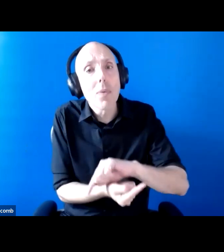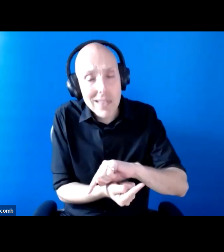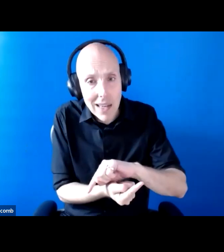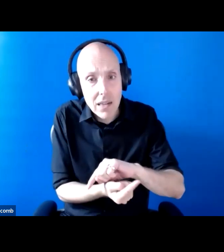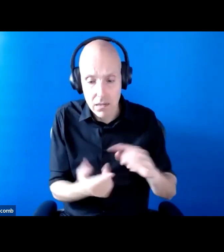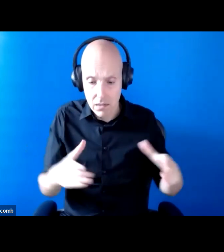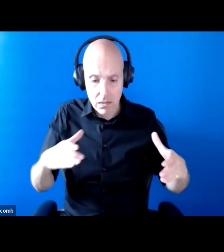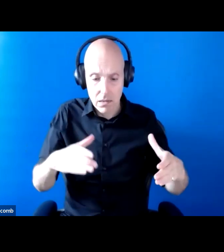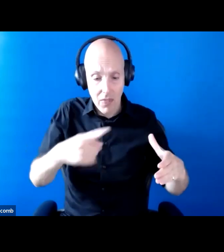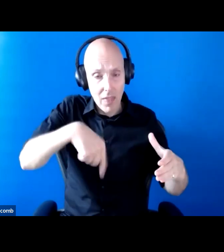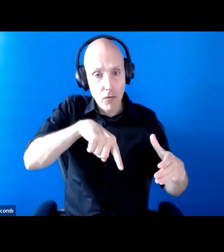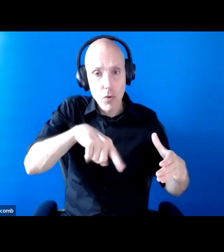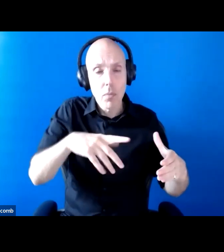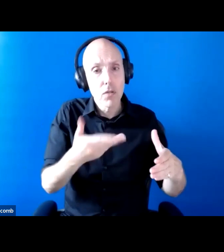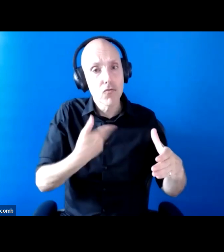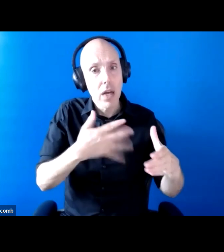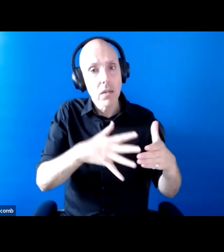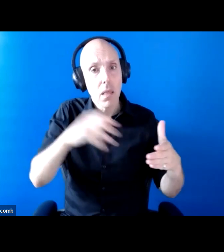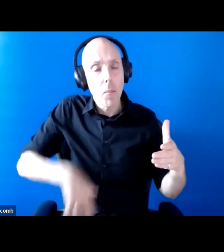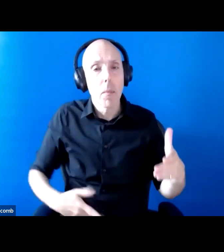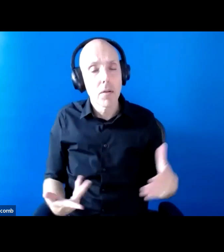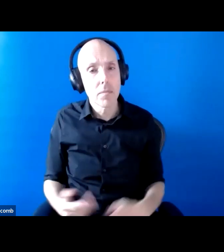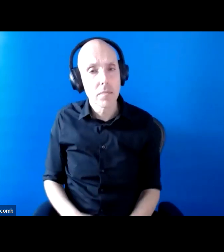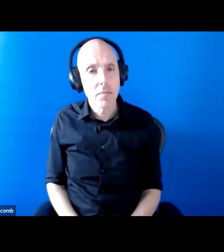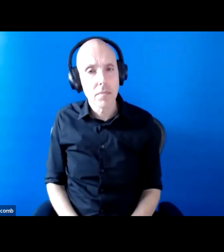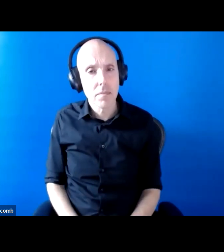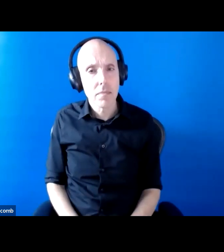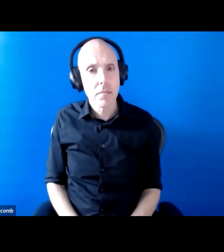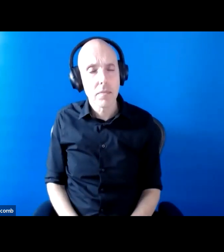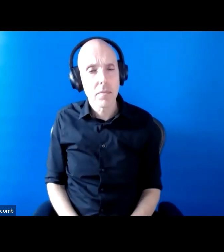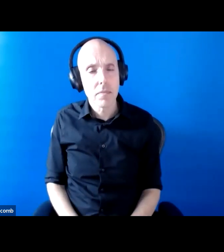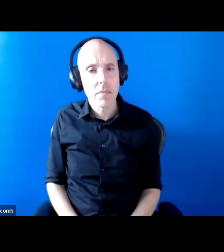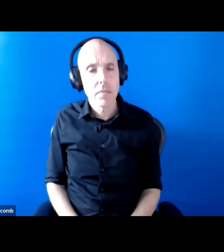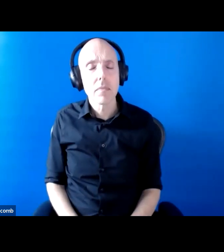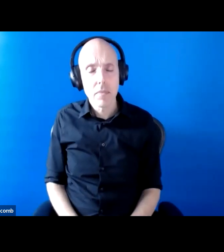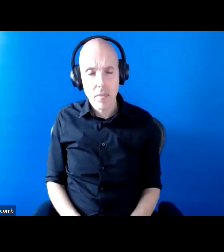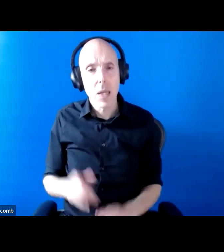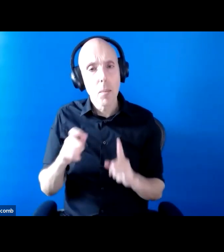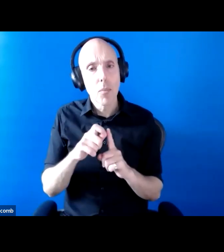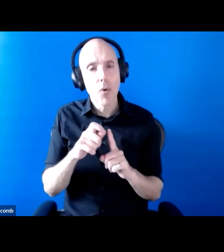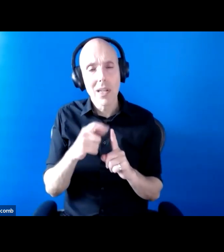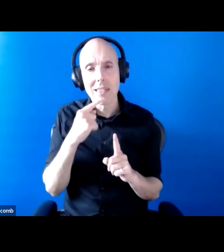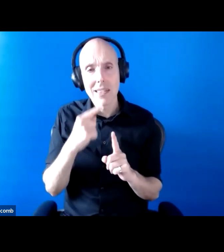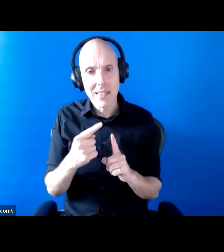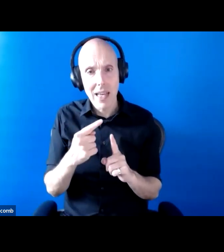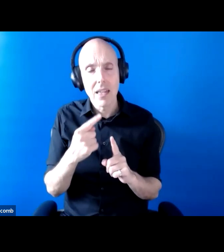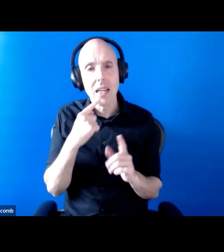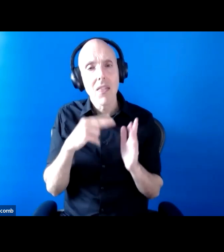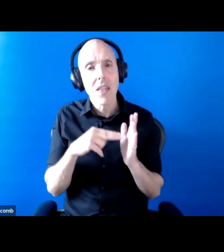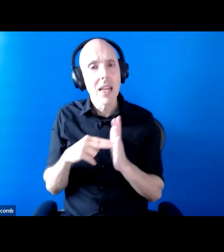us. As Pauline said, the National Institute of Health and Care Excellence, pretty much at the same time as the